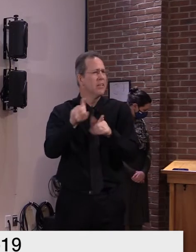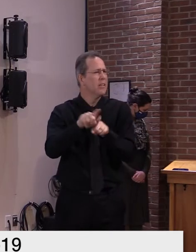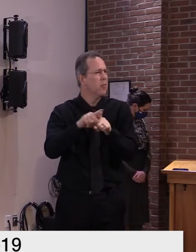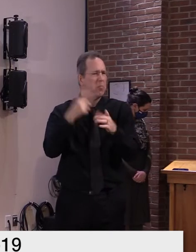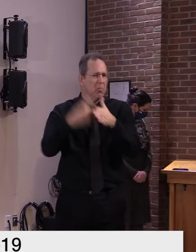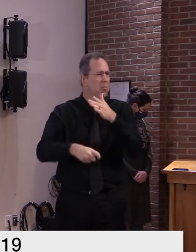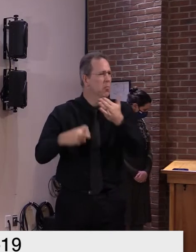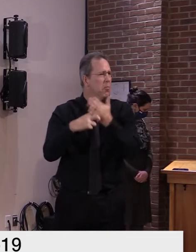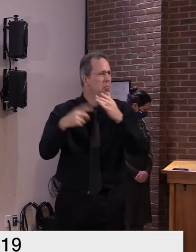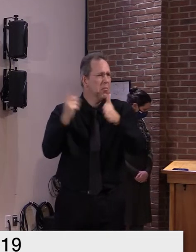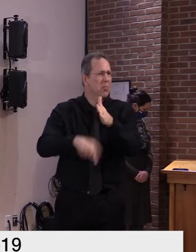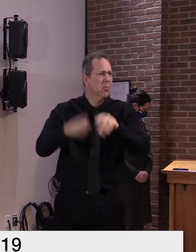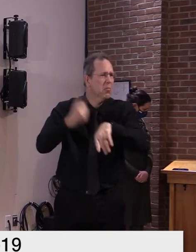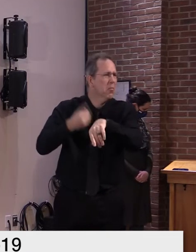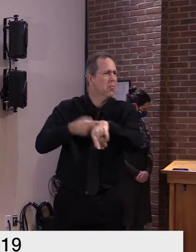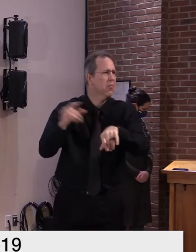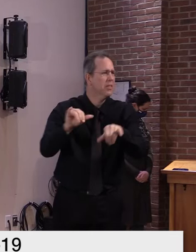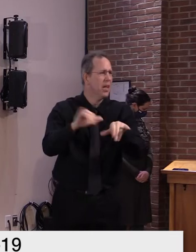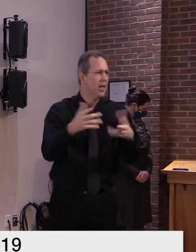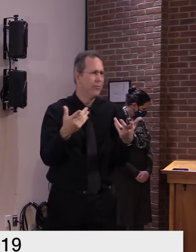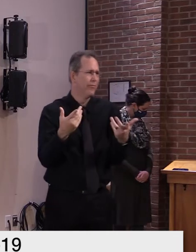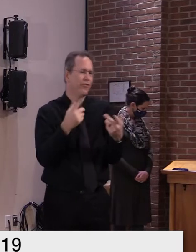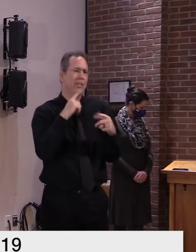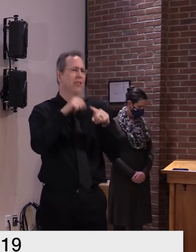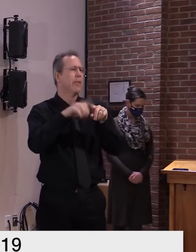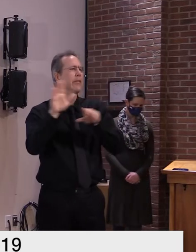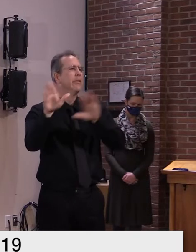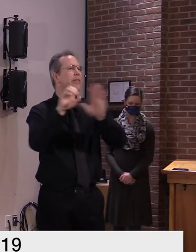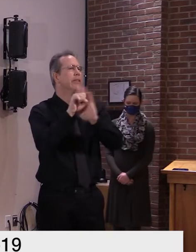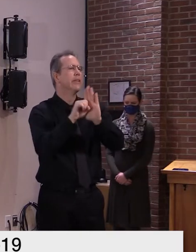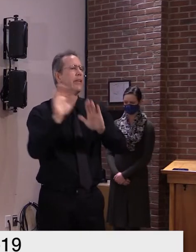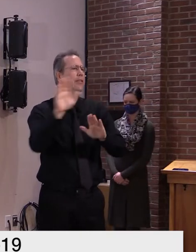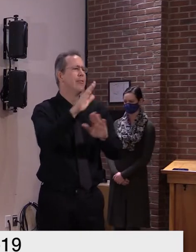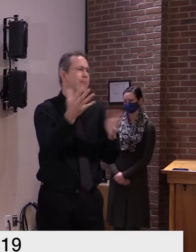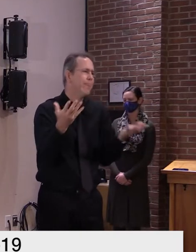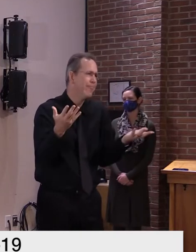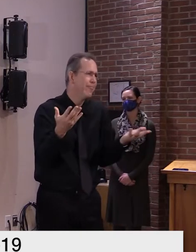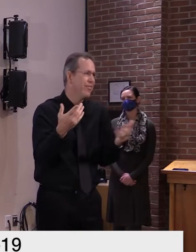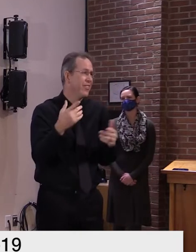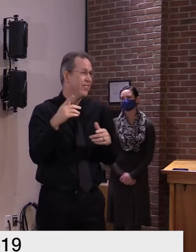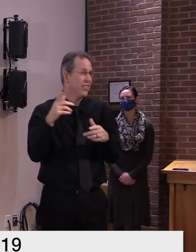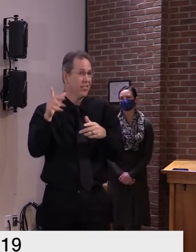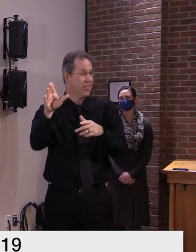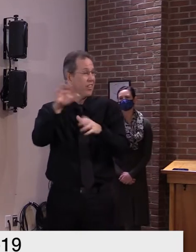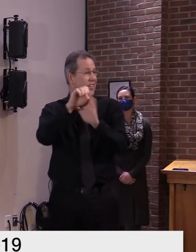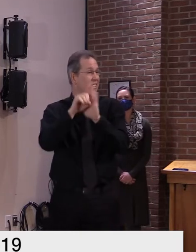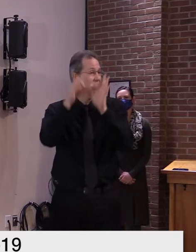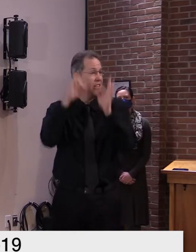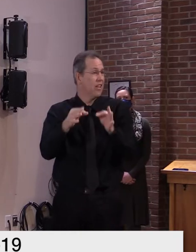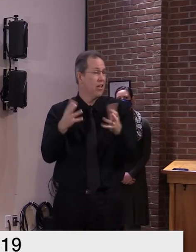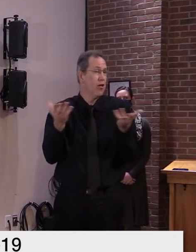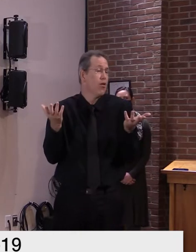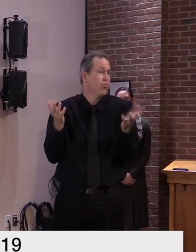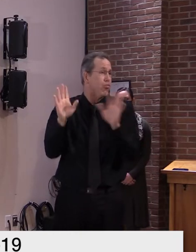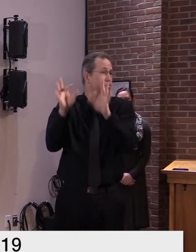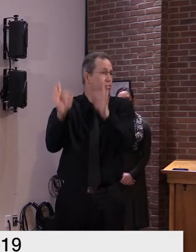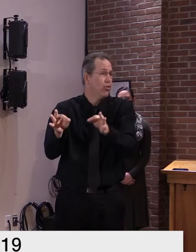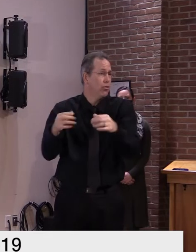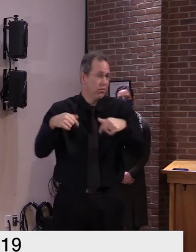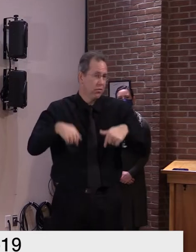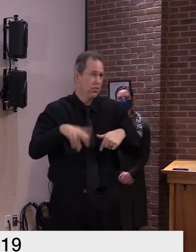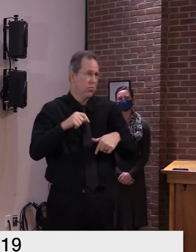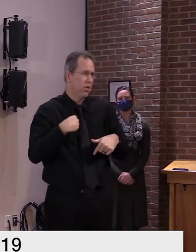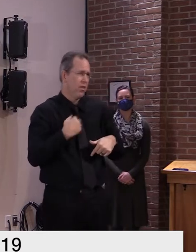every state is different and and i'm not second guessing what they're doing and and we just have to do what we think is right here in vermont so